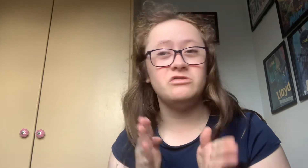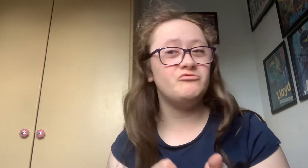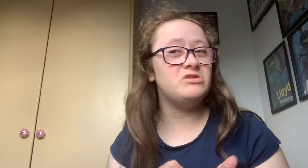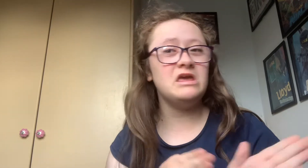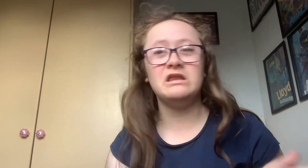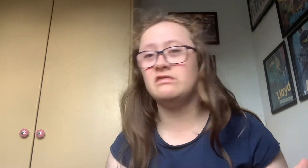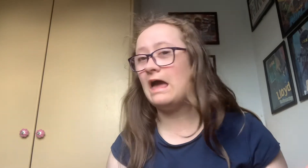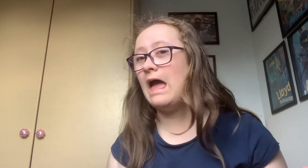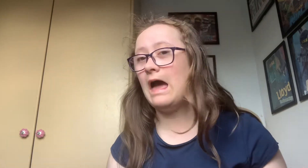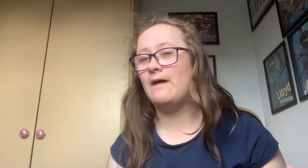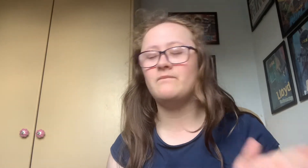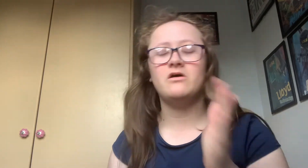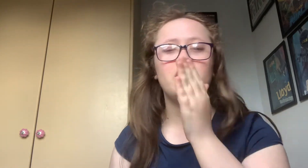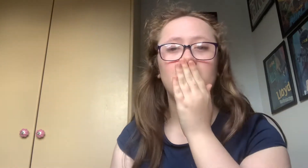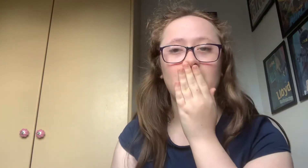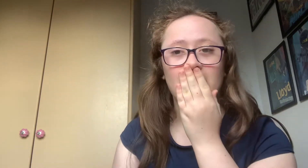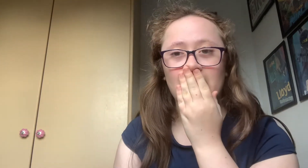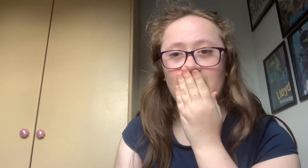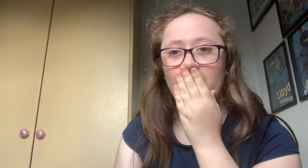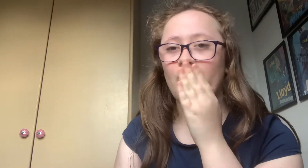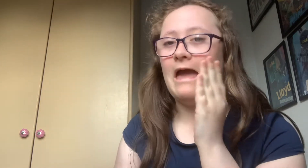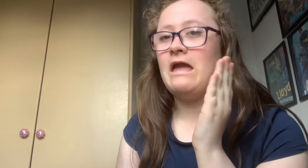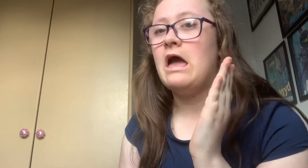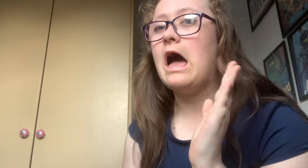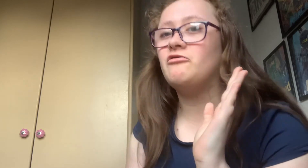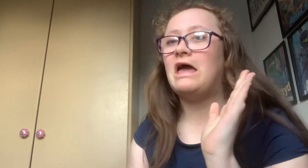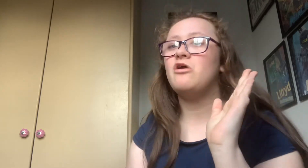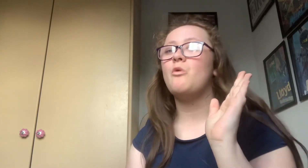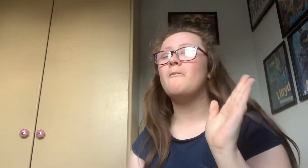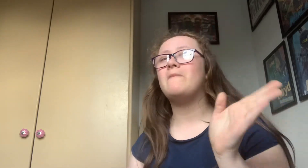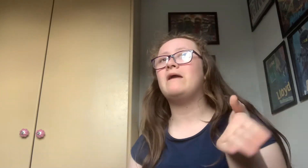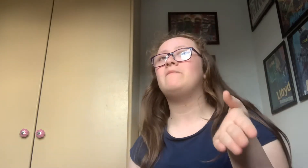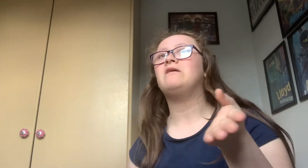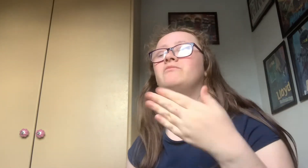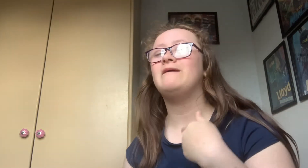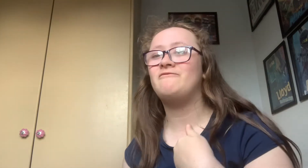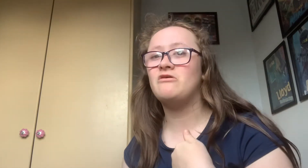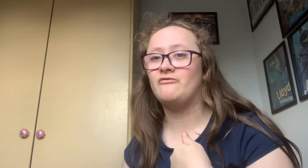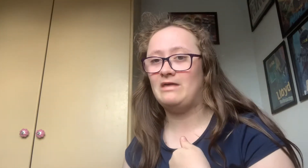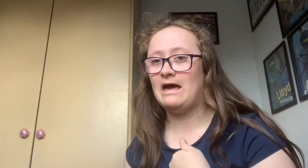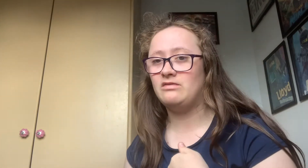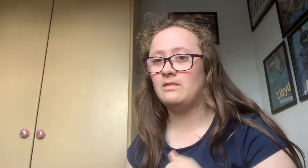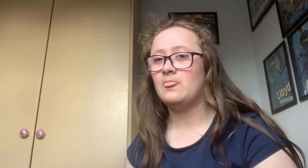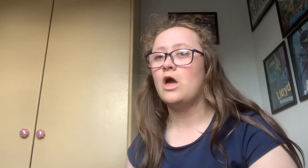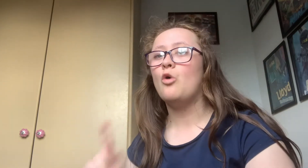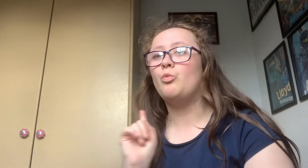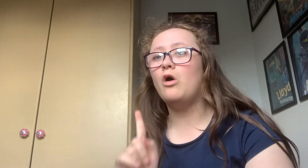ridiculous app Okay, I'll tell you what may makes me think of that one